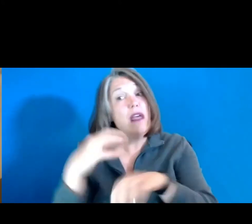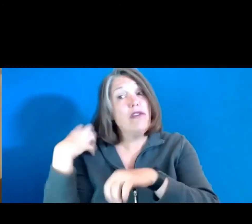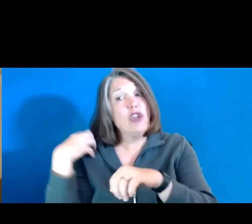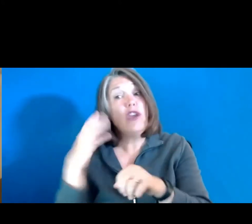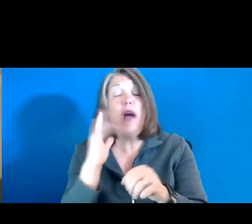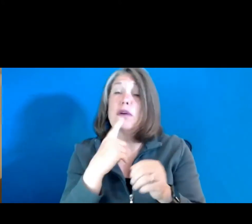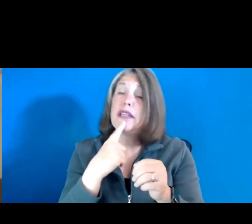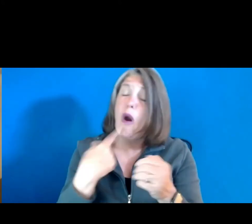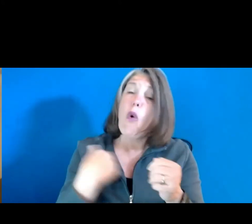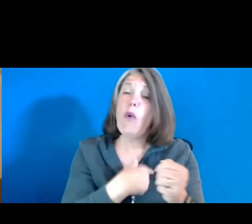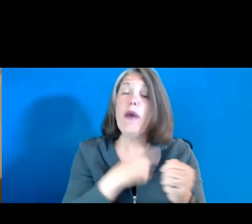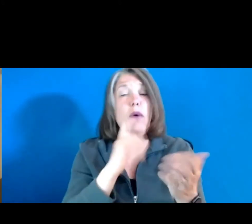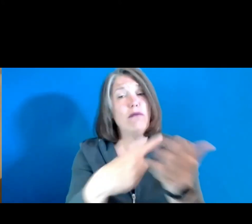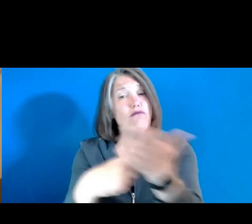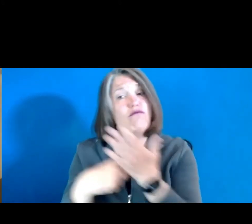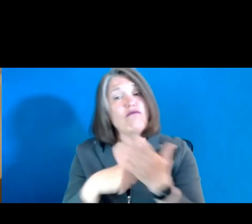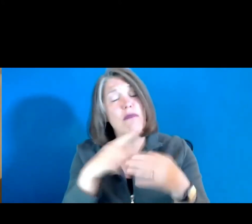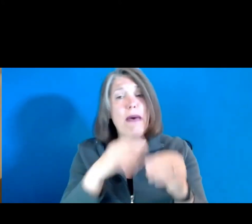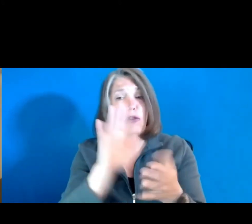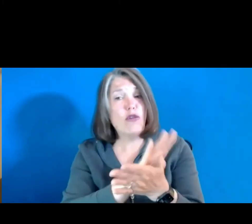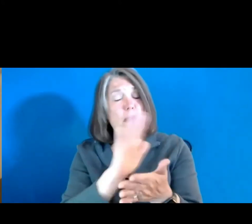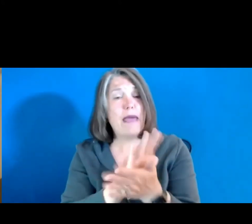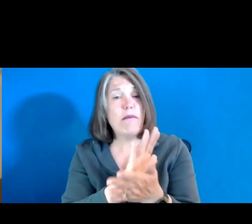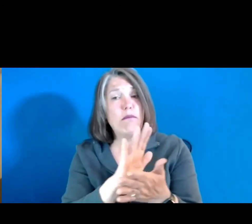together about your papers.